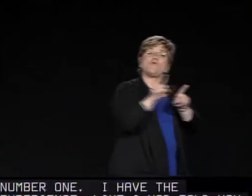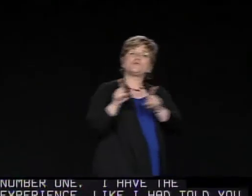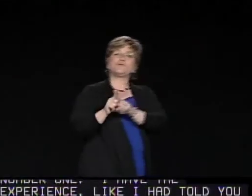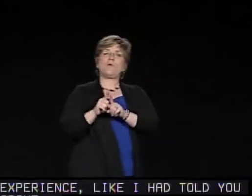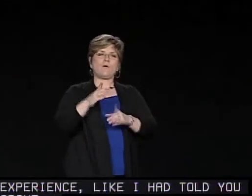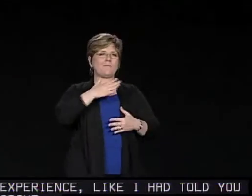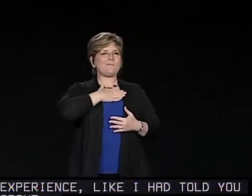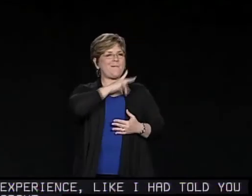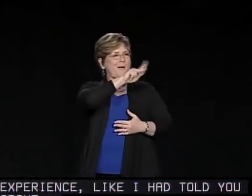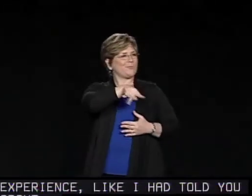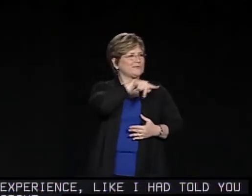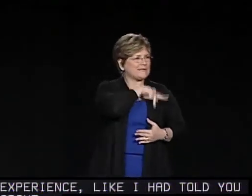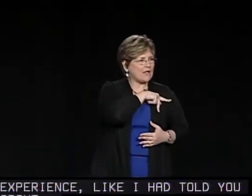And I also have the training.